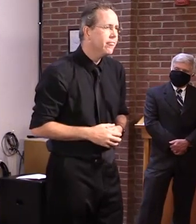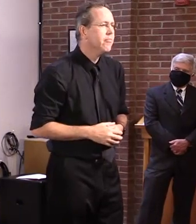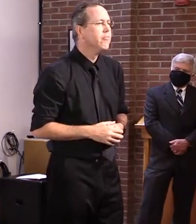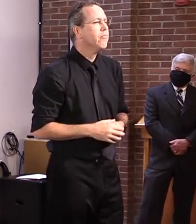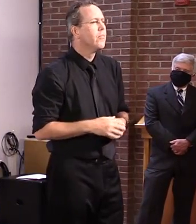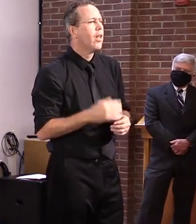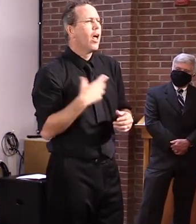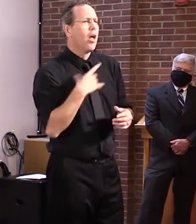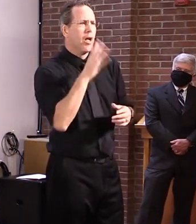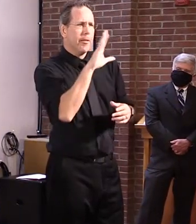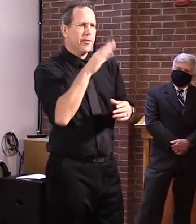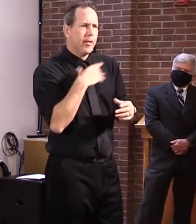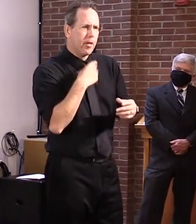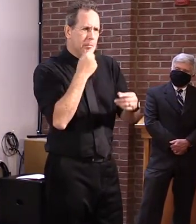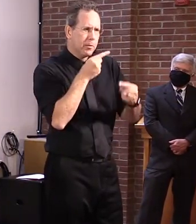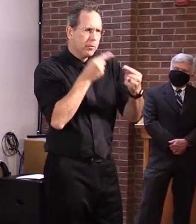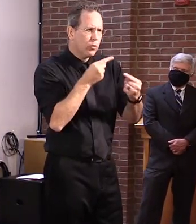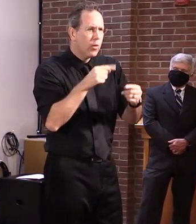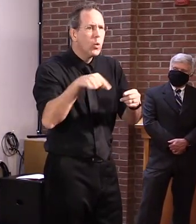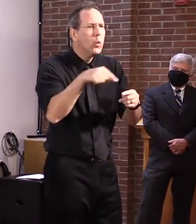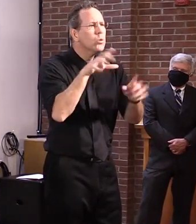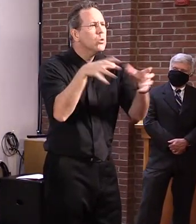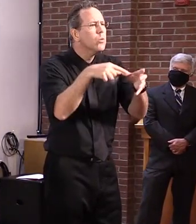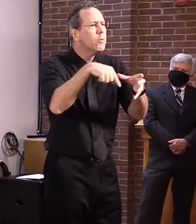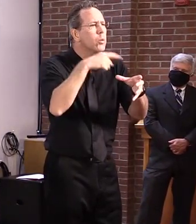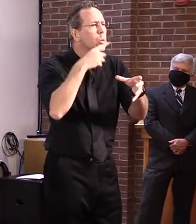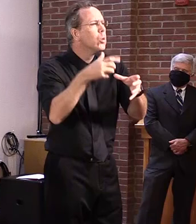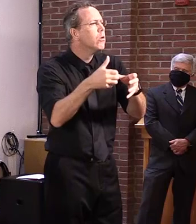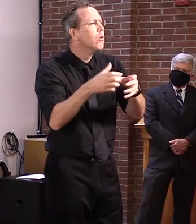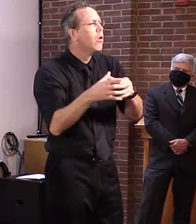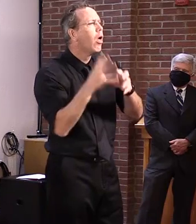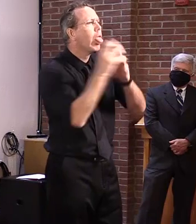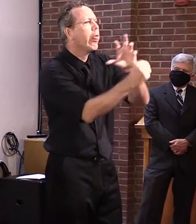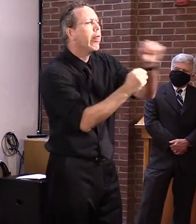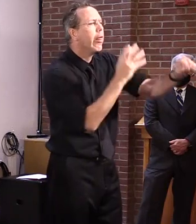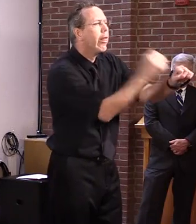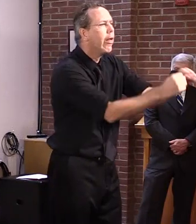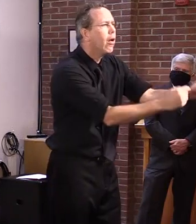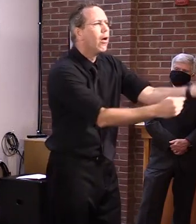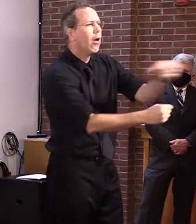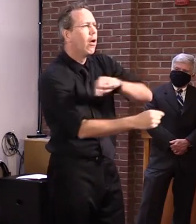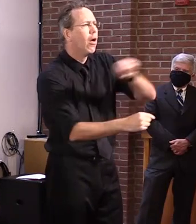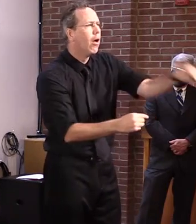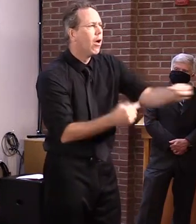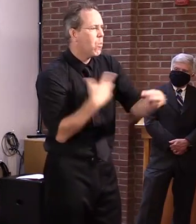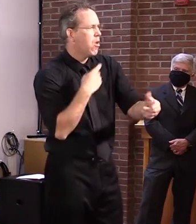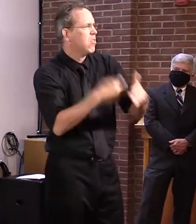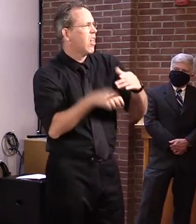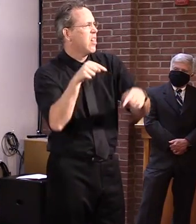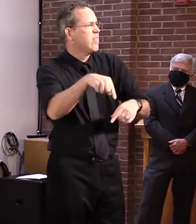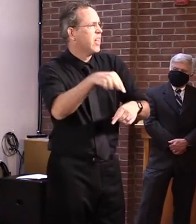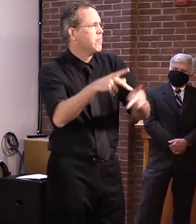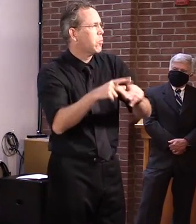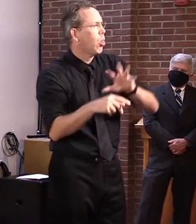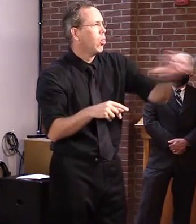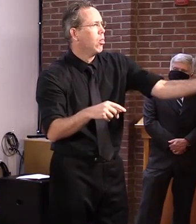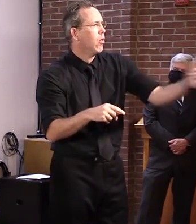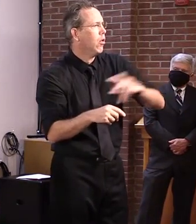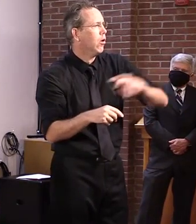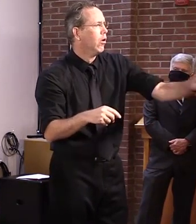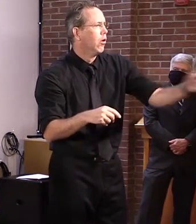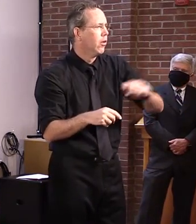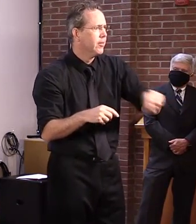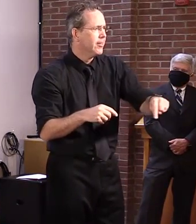why they're doing it, uh, to, to avoid, uh, higher taxes. Uh, but, um, but I think it would